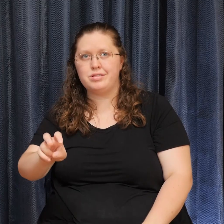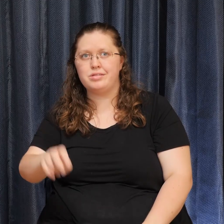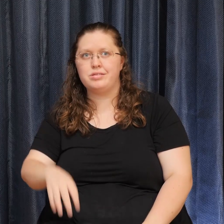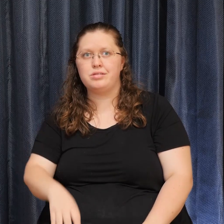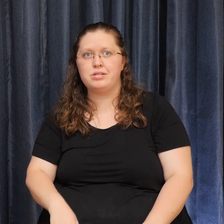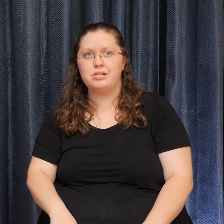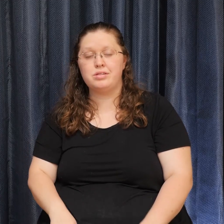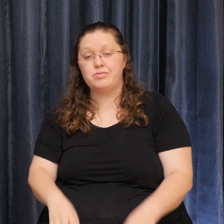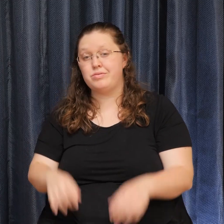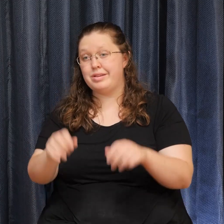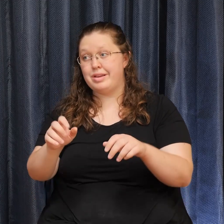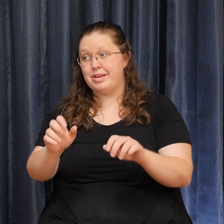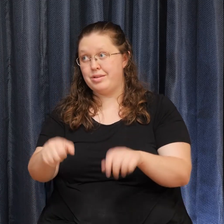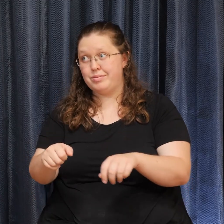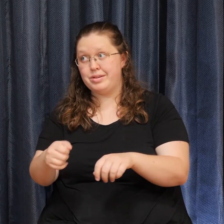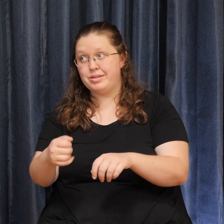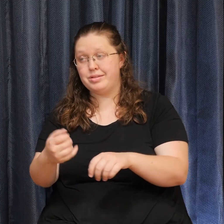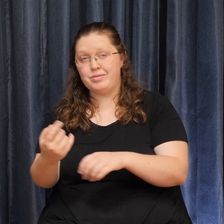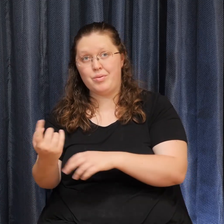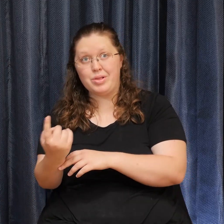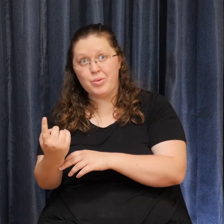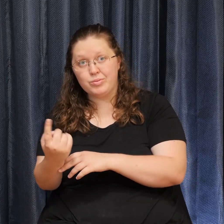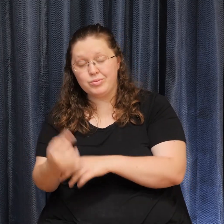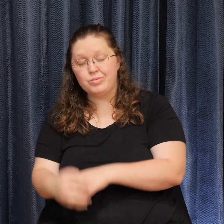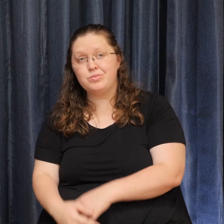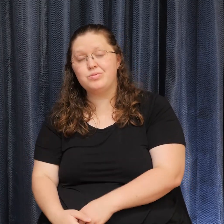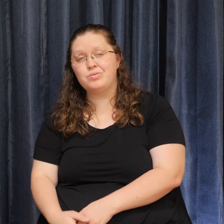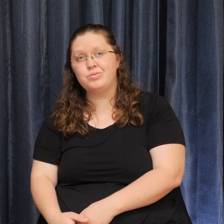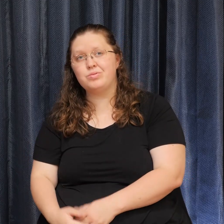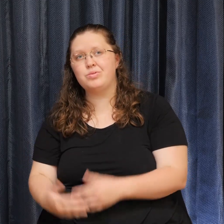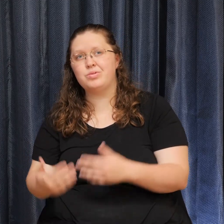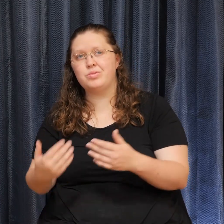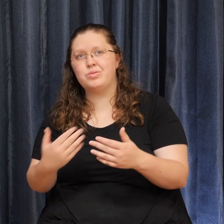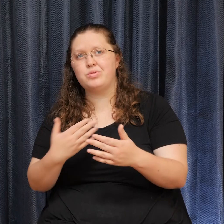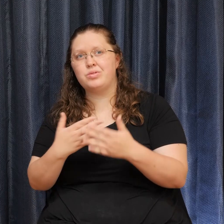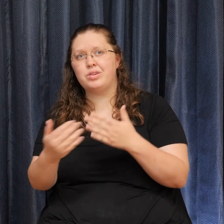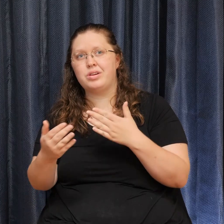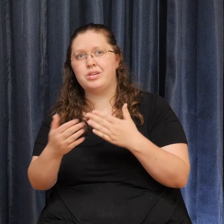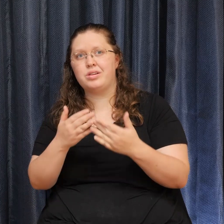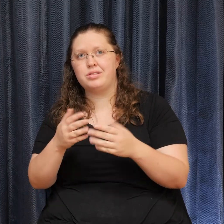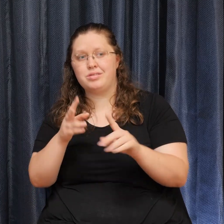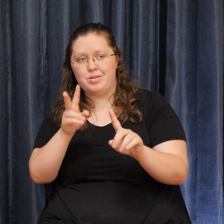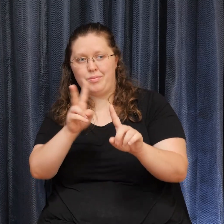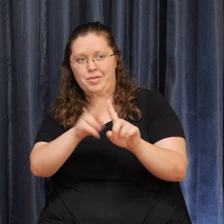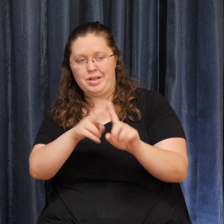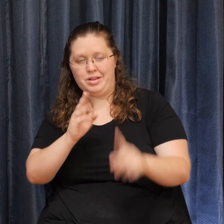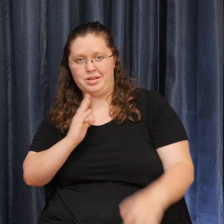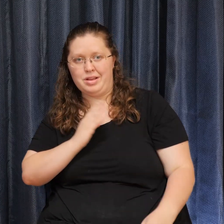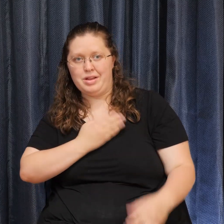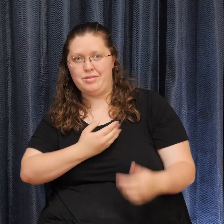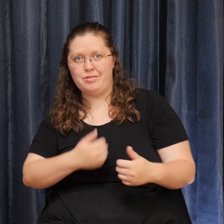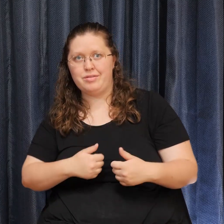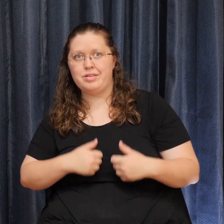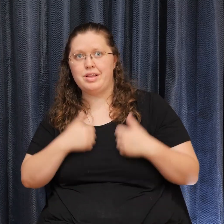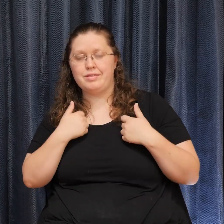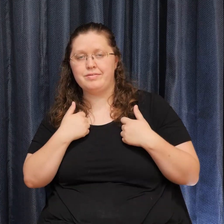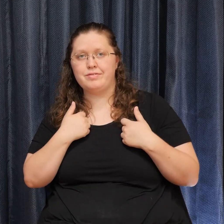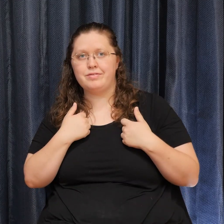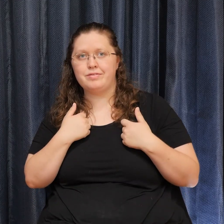Whatever is practical and workable for us It is a powerful teaching